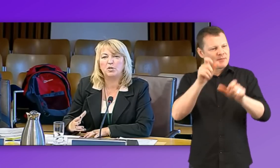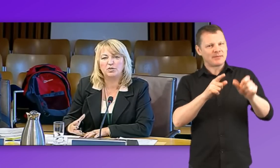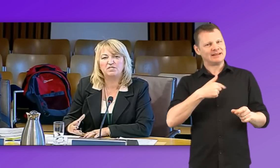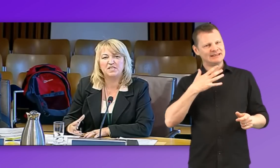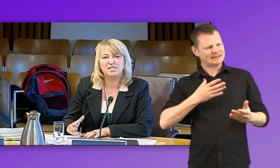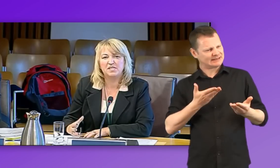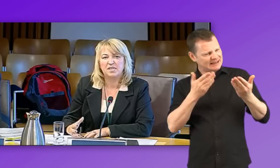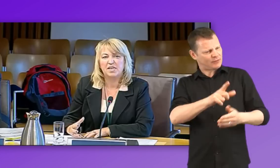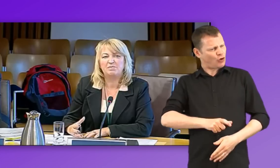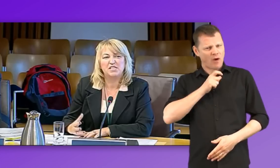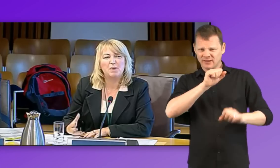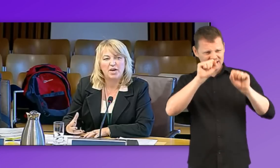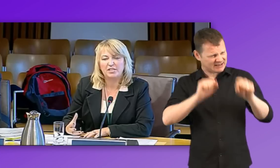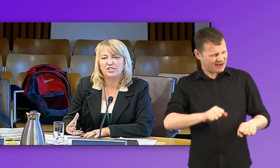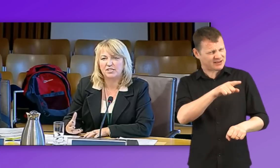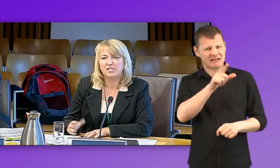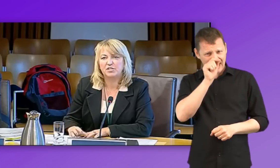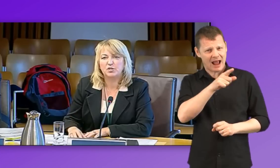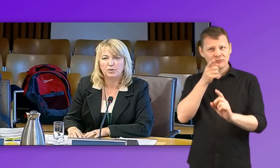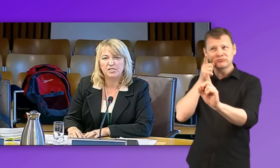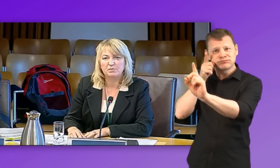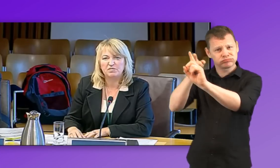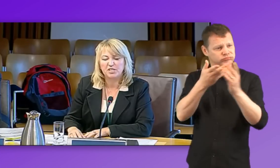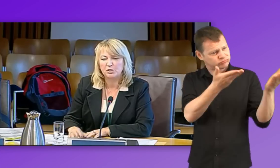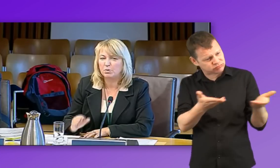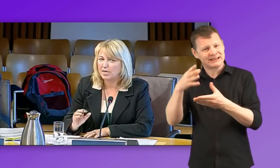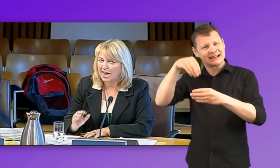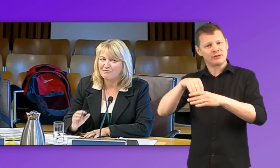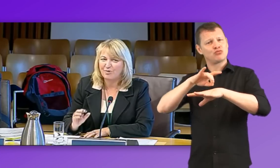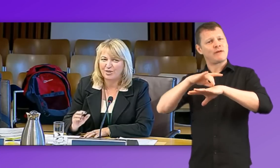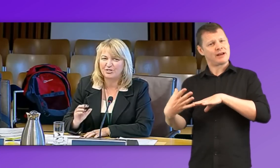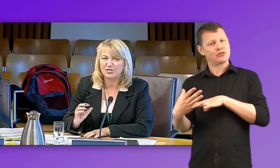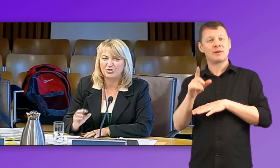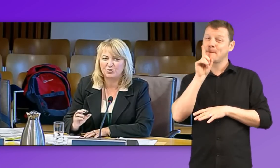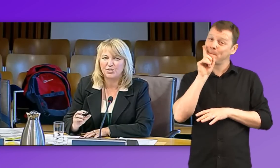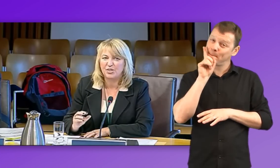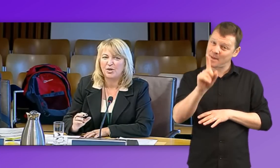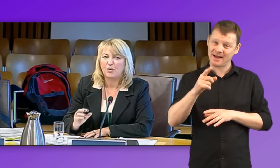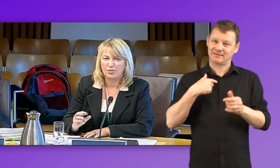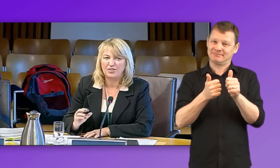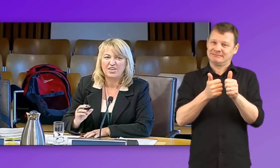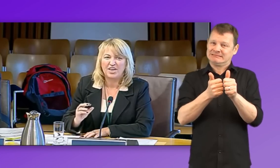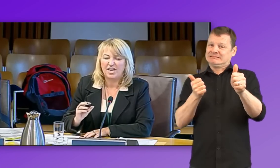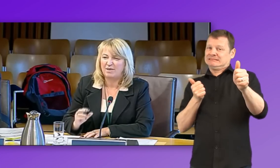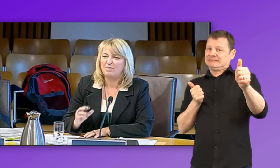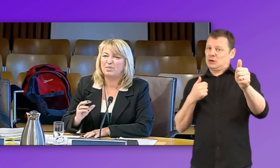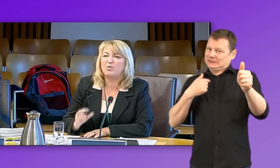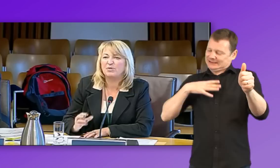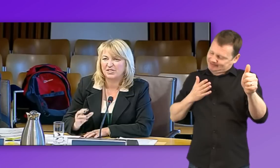the confidence to aspire to go into the profession. But we have work to do on promoting